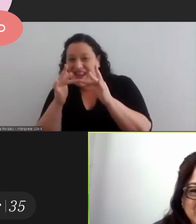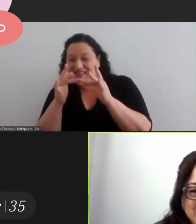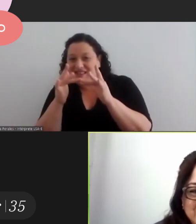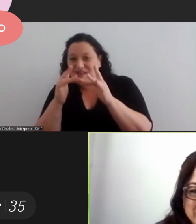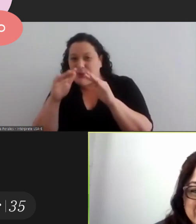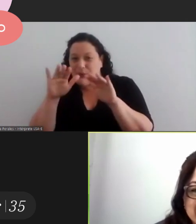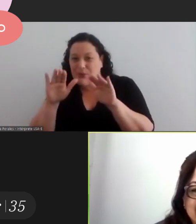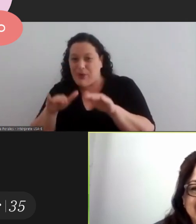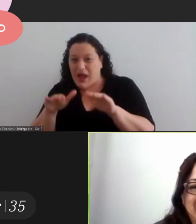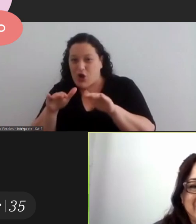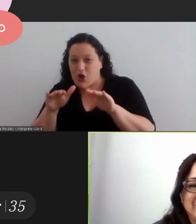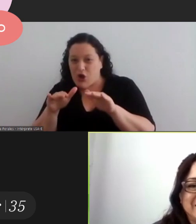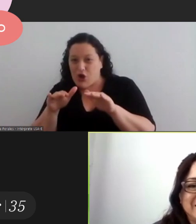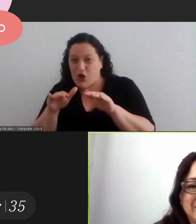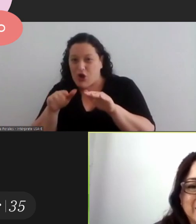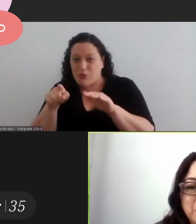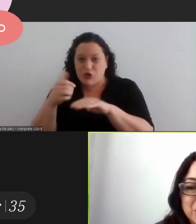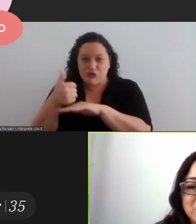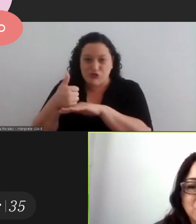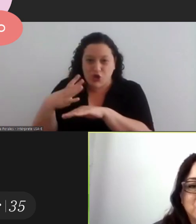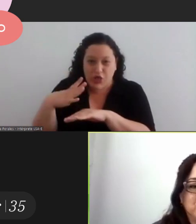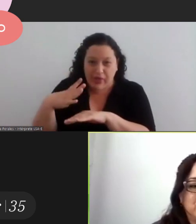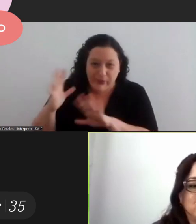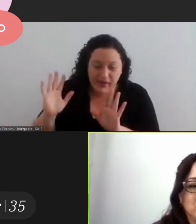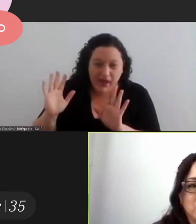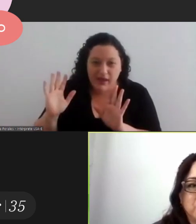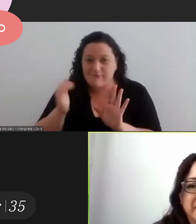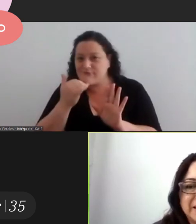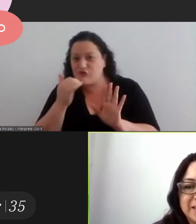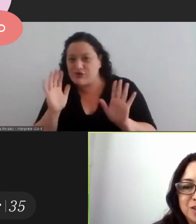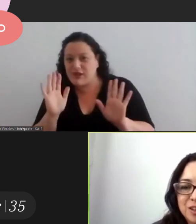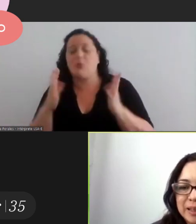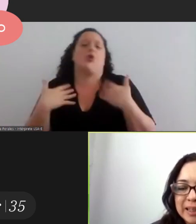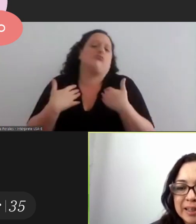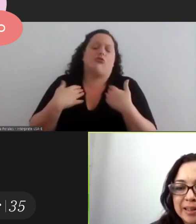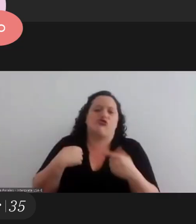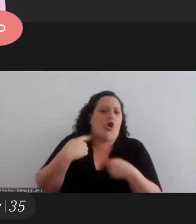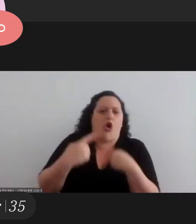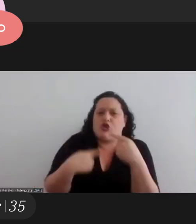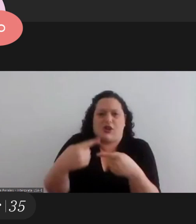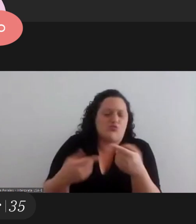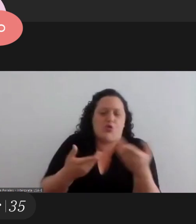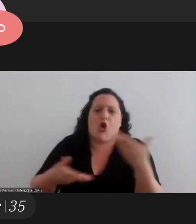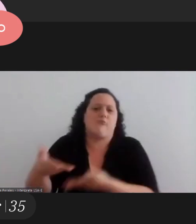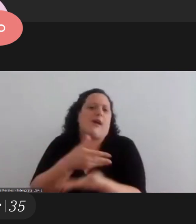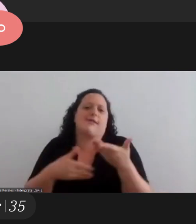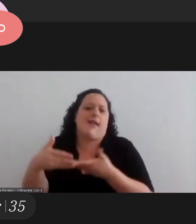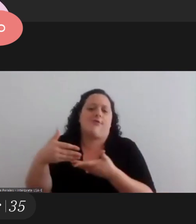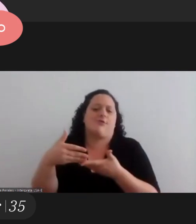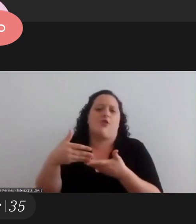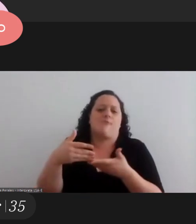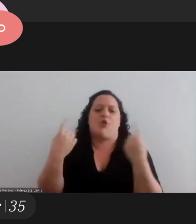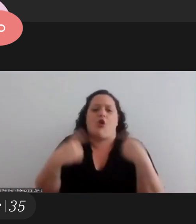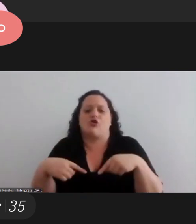it seems you don't have a good connection are you still there if not i can keep on sharing